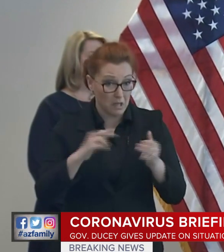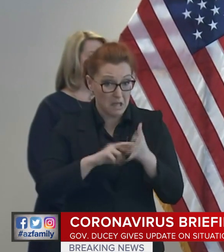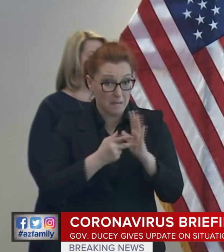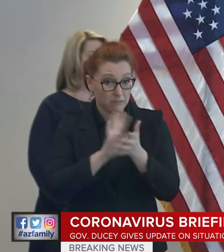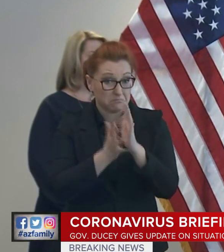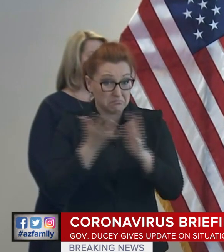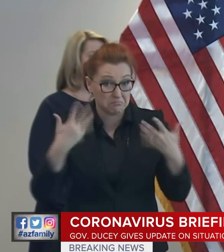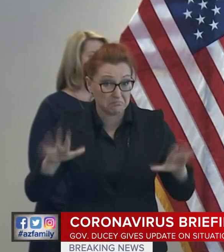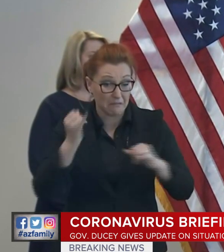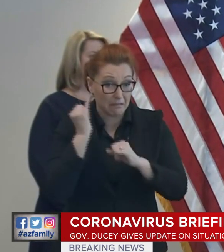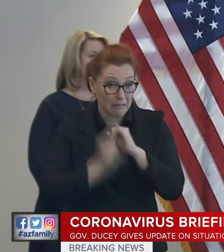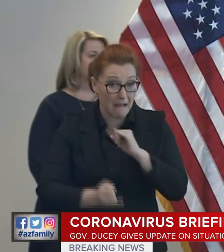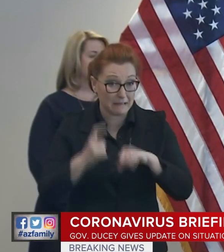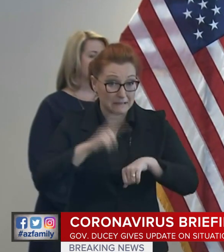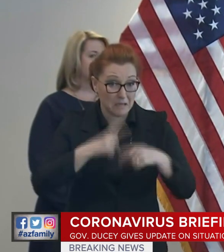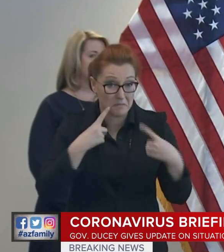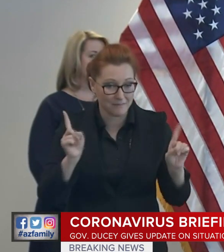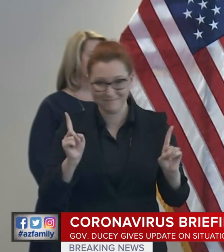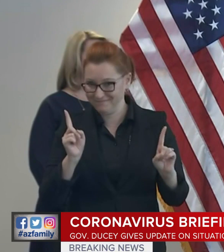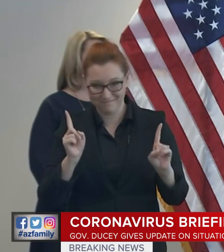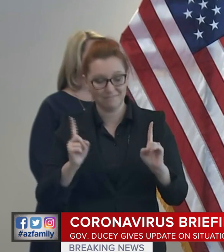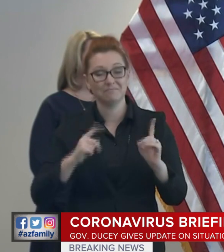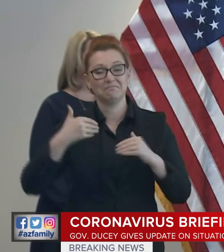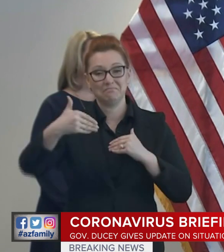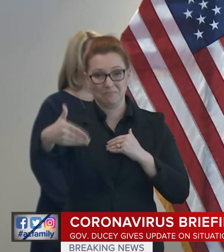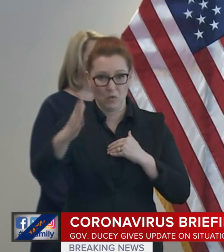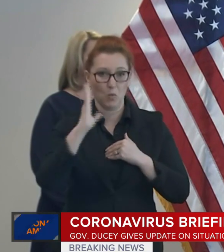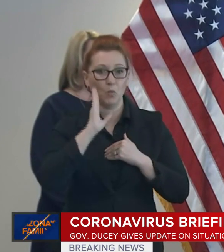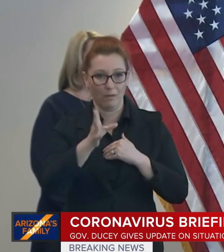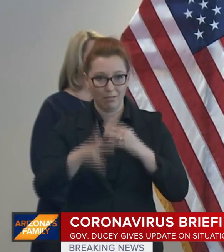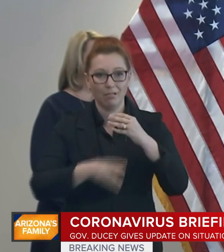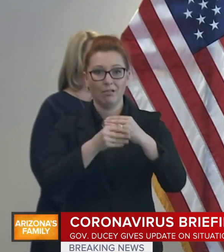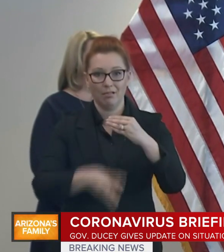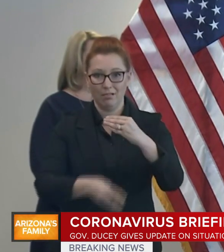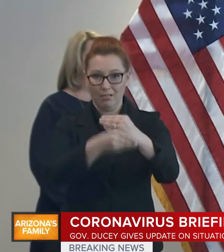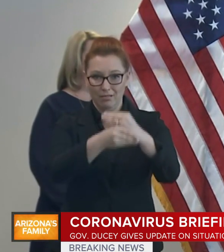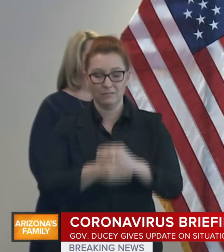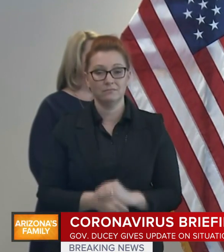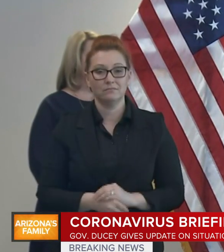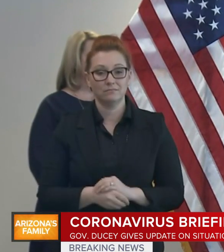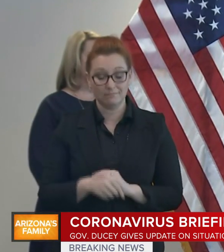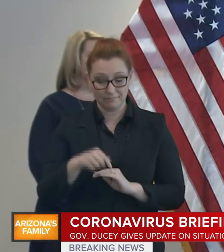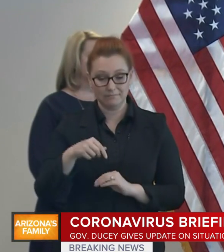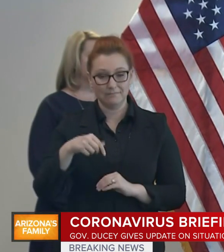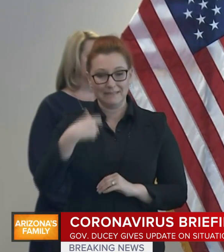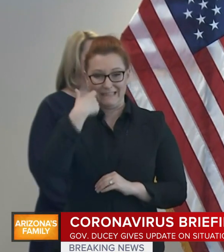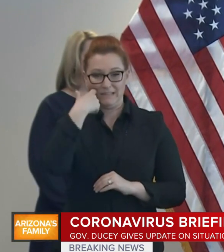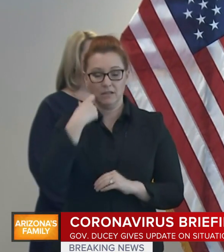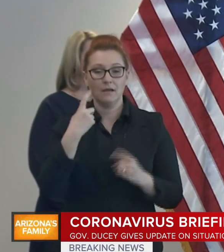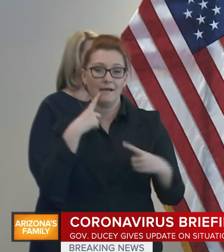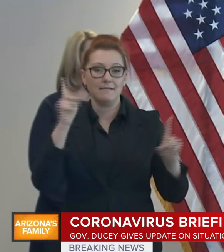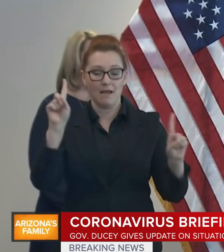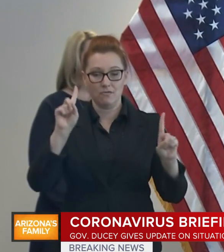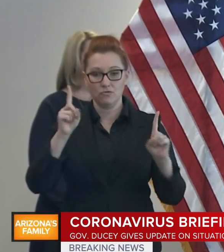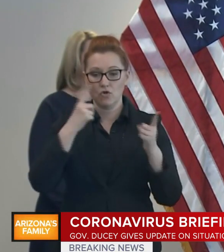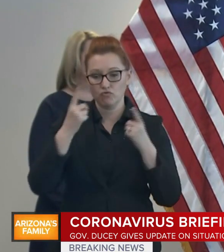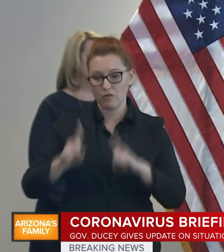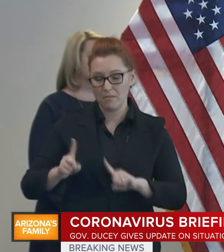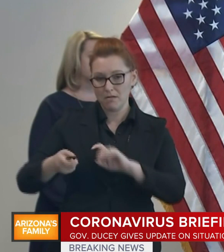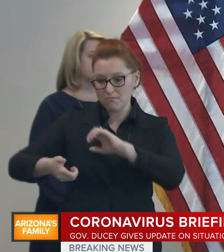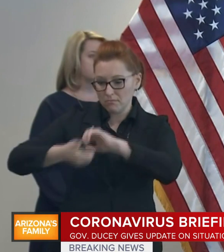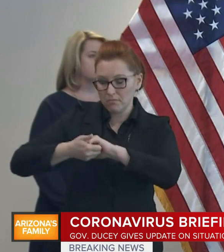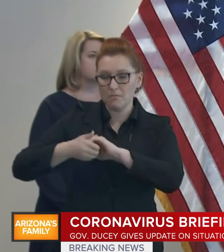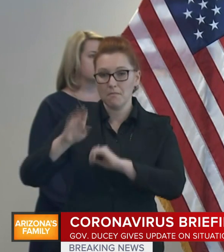week. We announced a cooperative agreement with banks to protect small businesses and families from